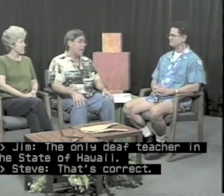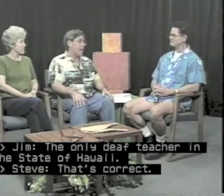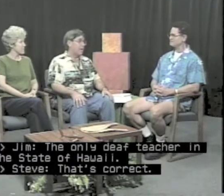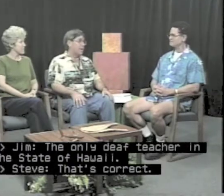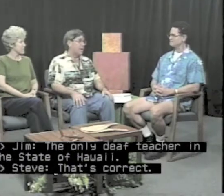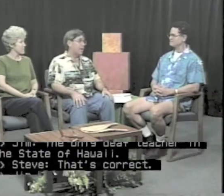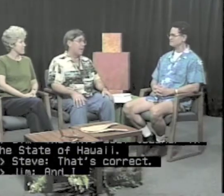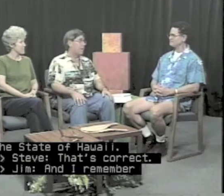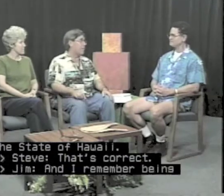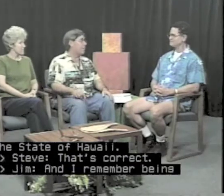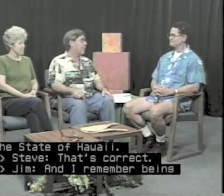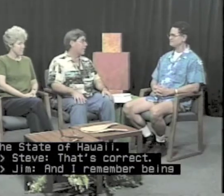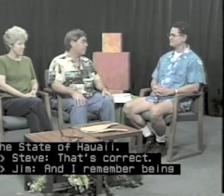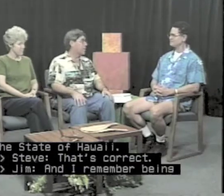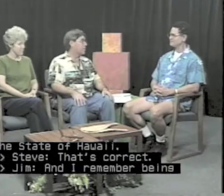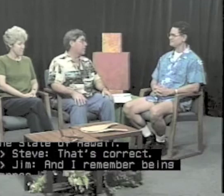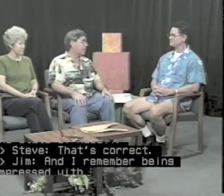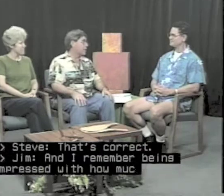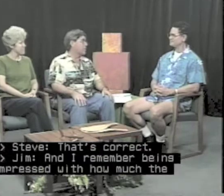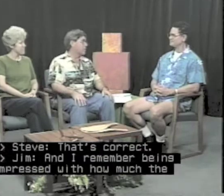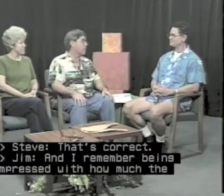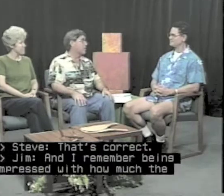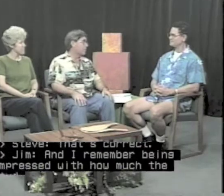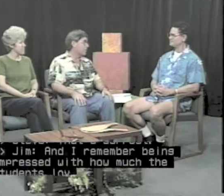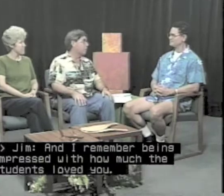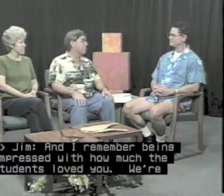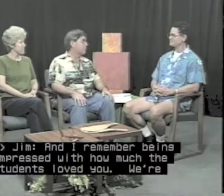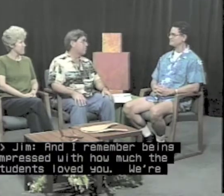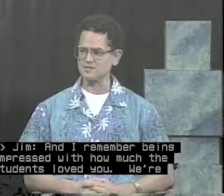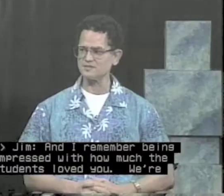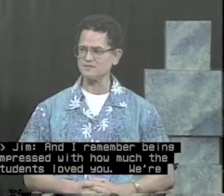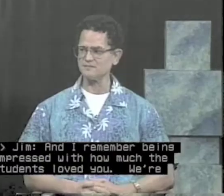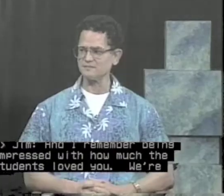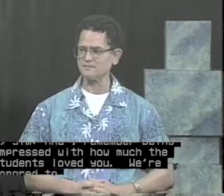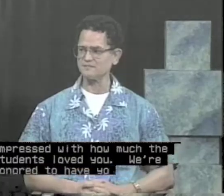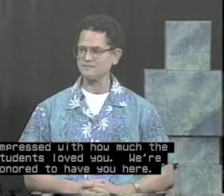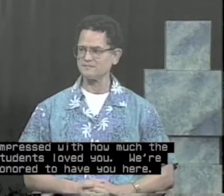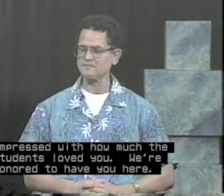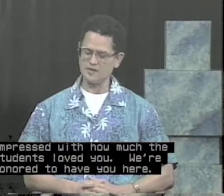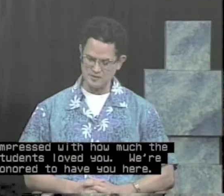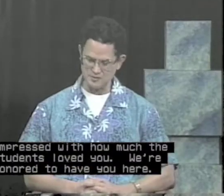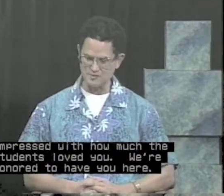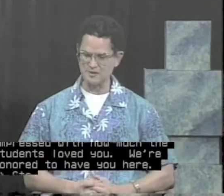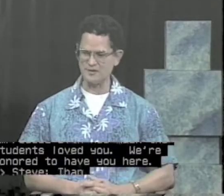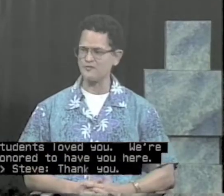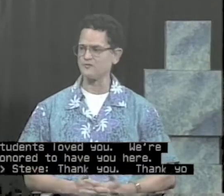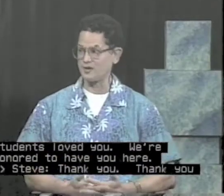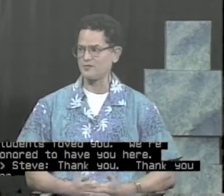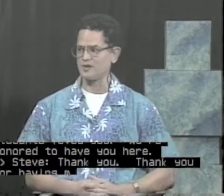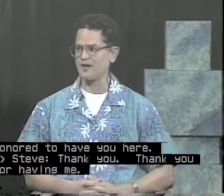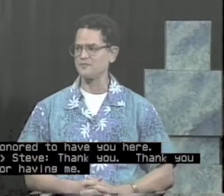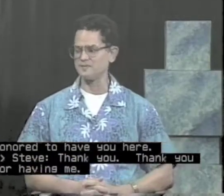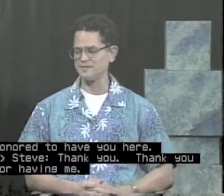And I remember being impressed with how much the students loved you. We're honored to have you here. Thank you. Thank you for having me.